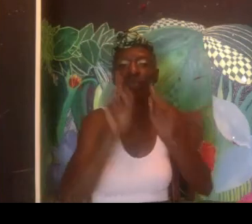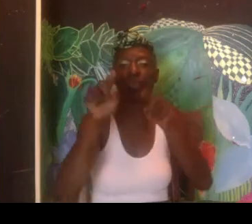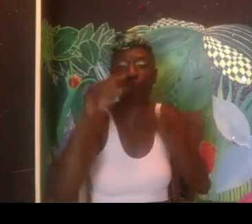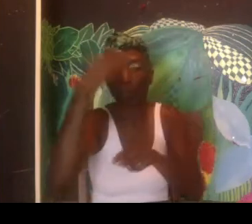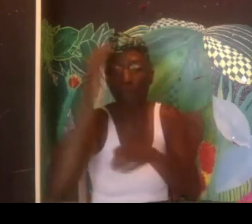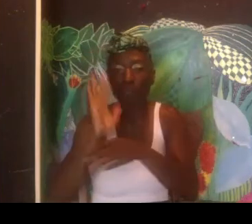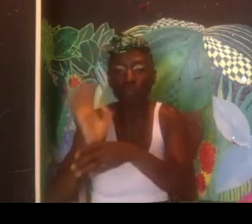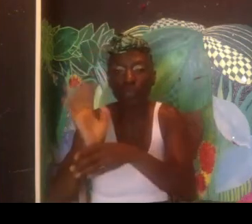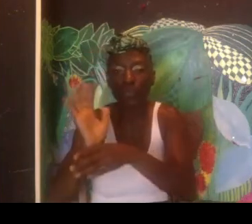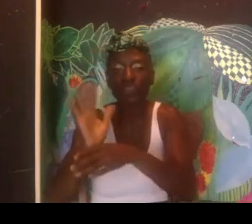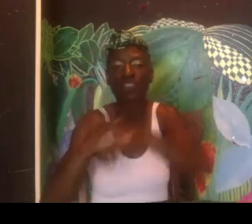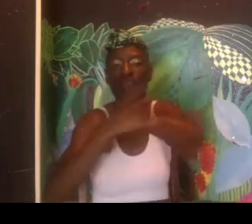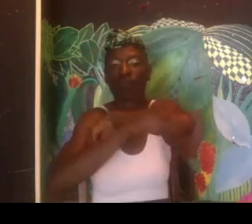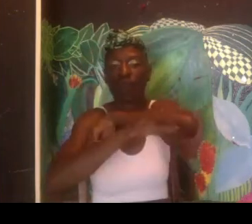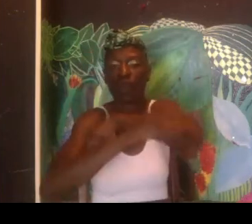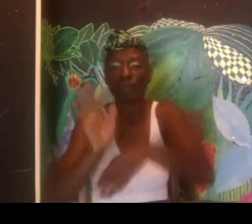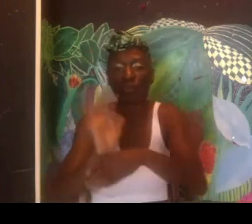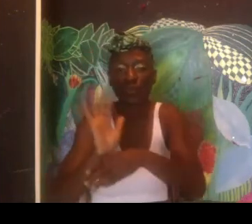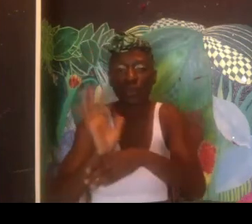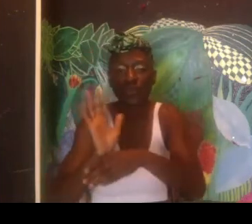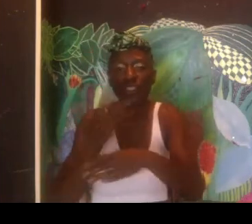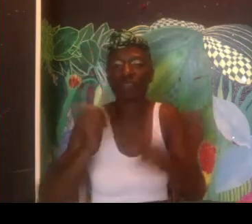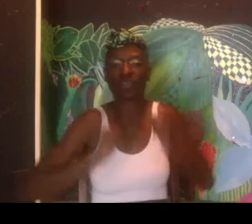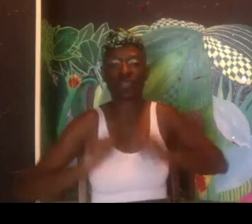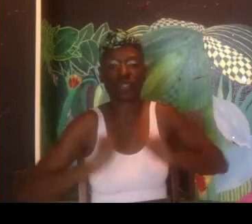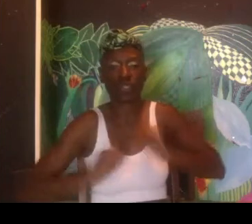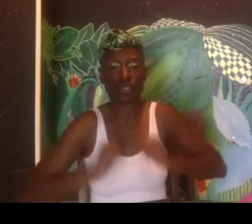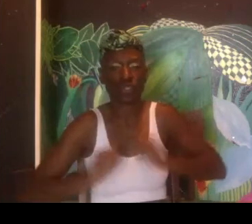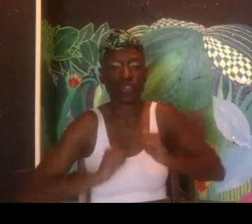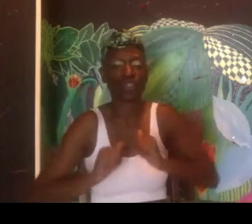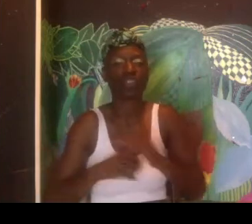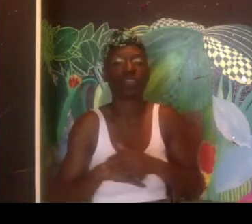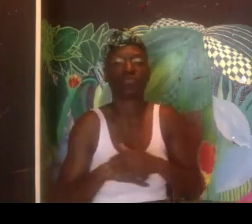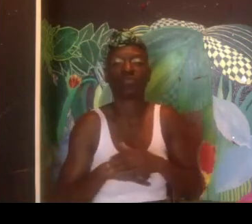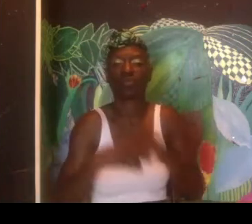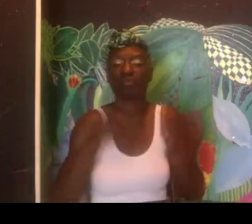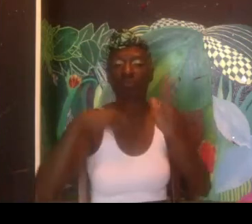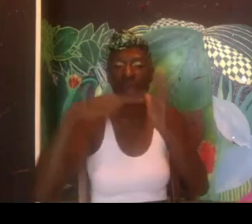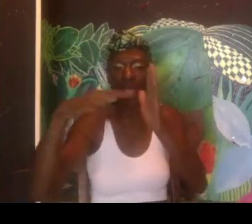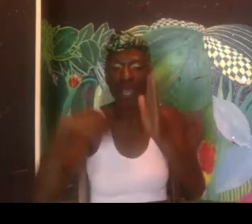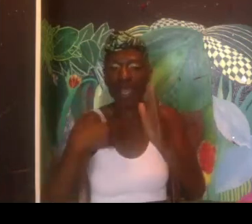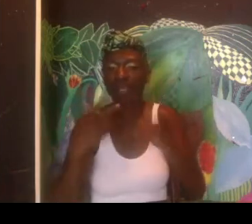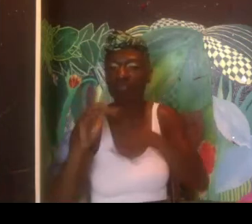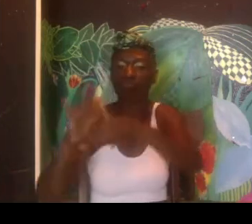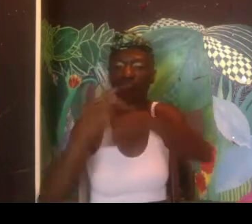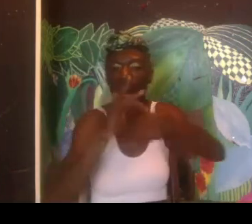art. I would go to museums. I'd go to Black films and foreign films and theatre.